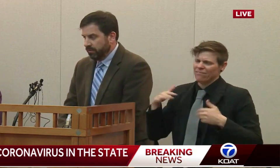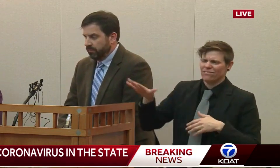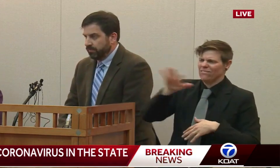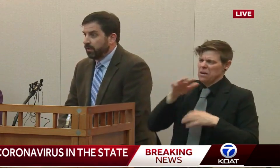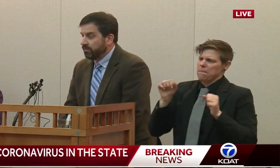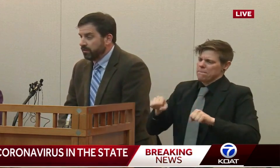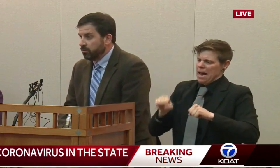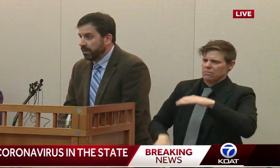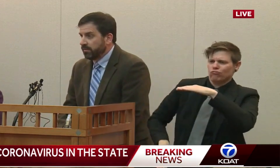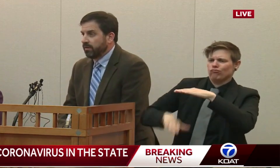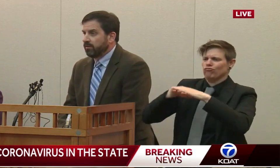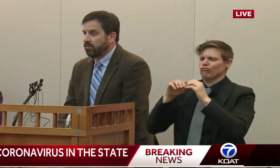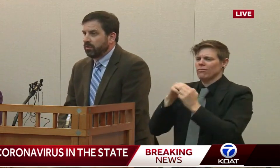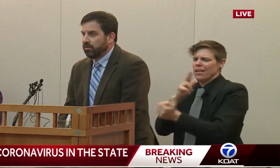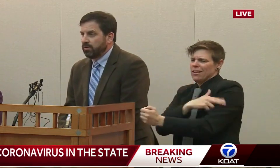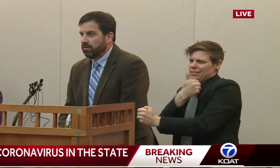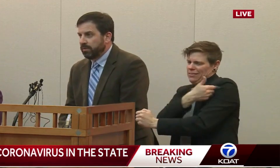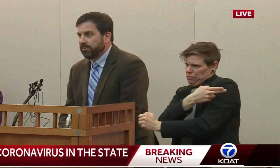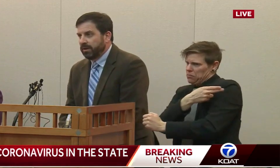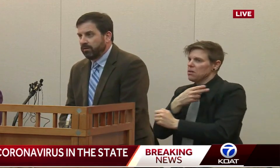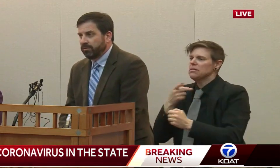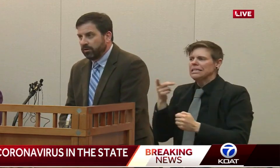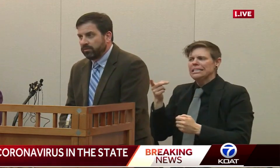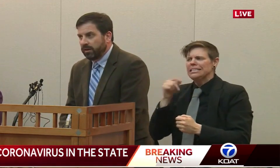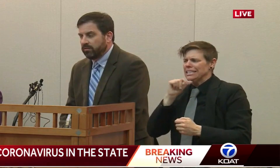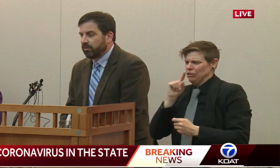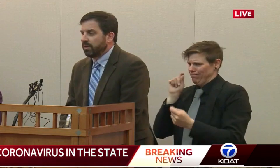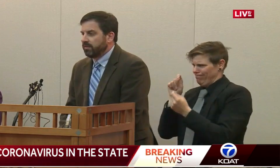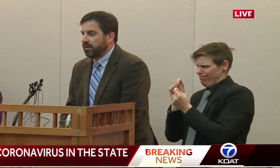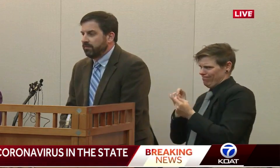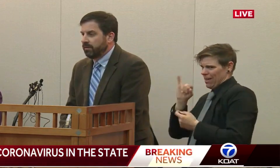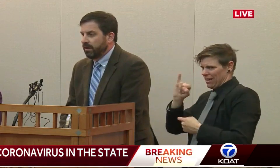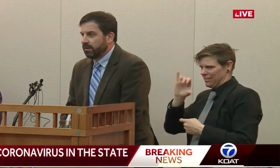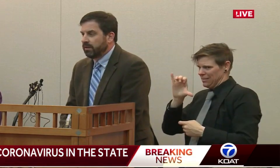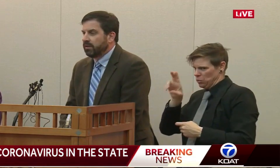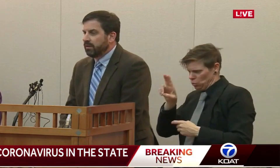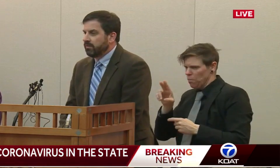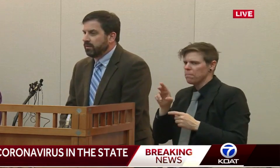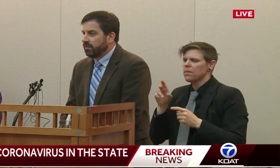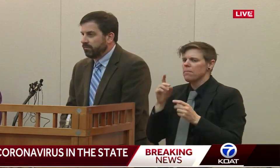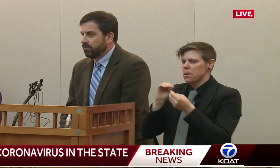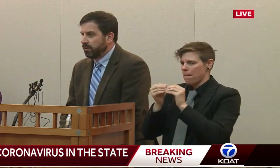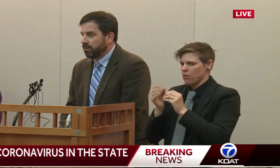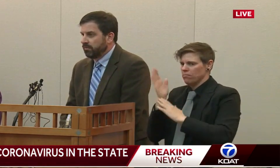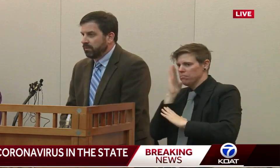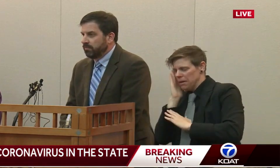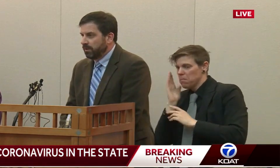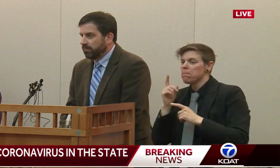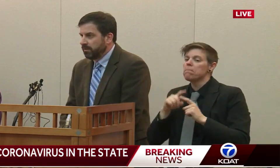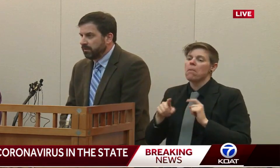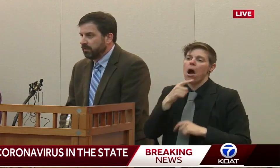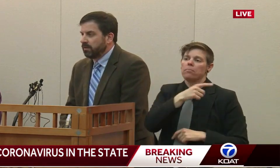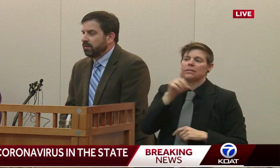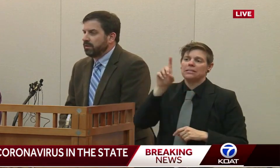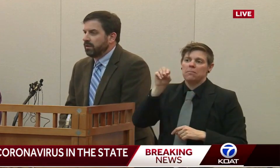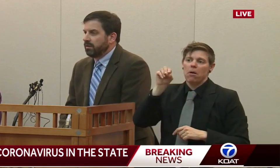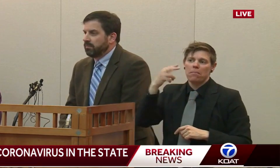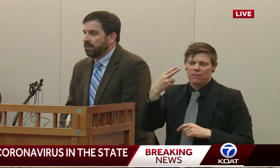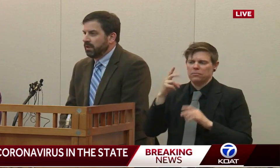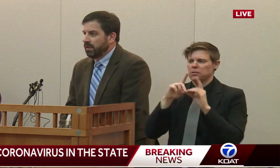for ICU beds. I do know that the Department of Health knows that and tracks that every day. It's in a different part of our department.